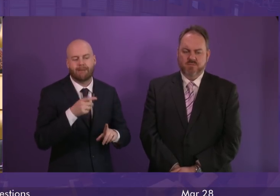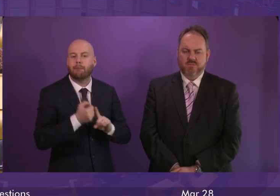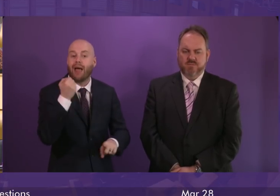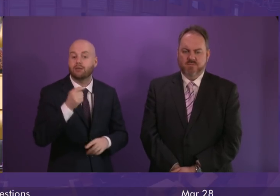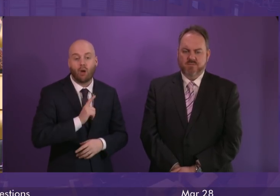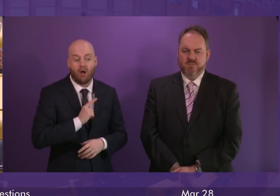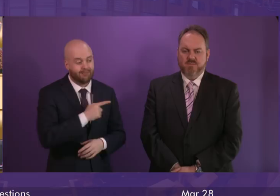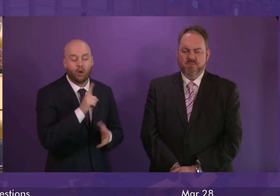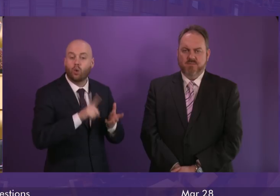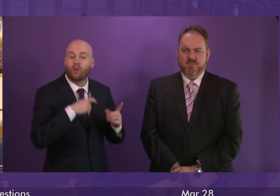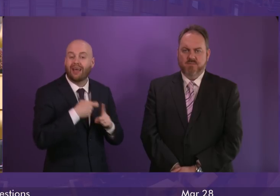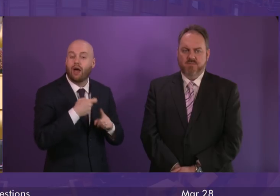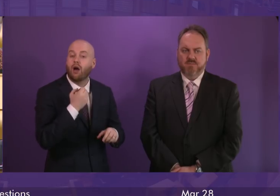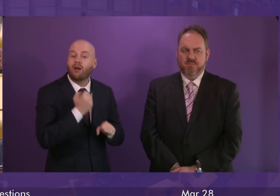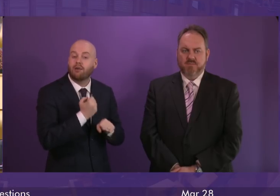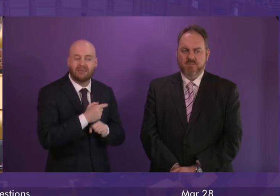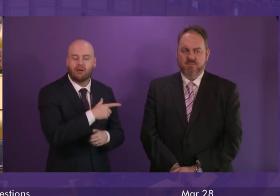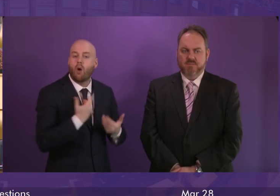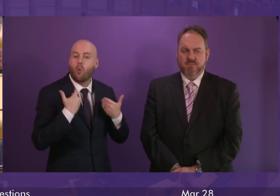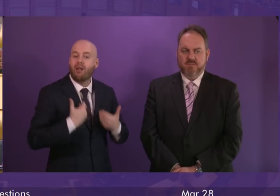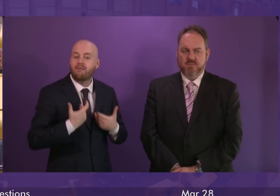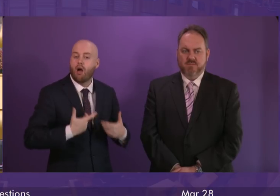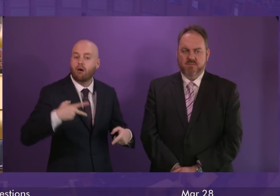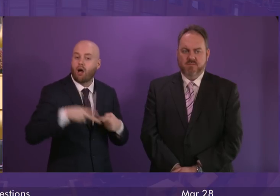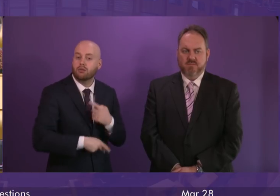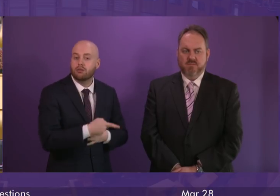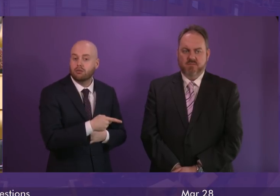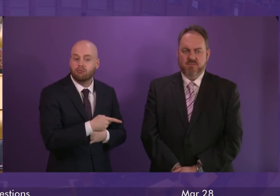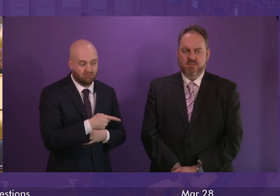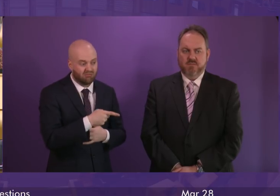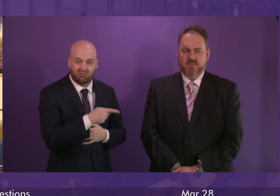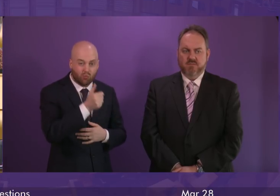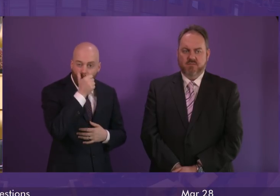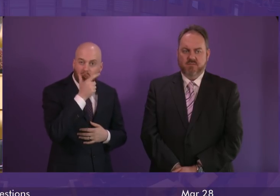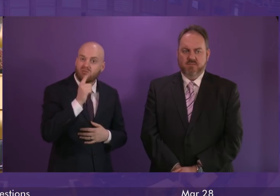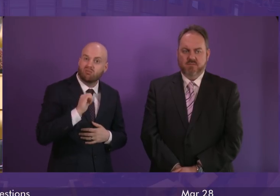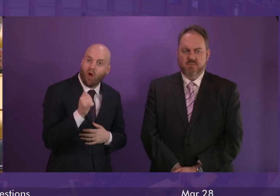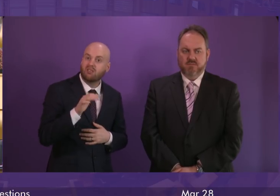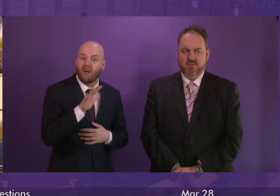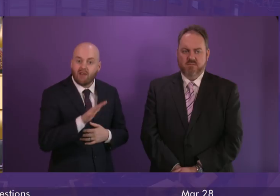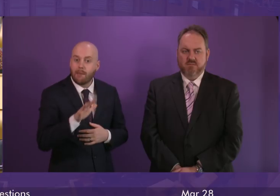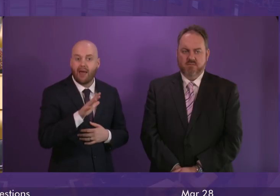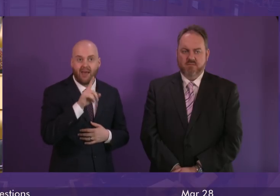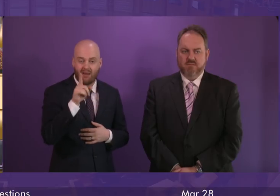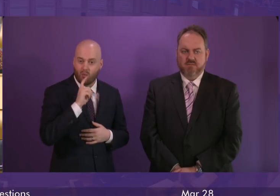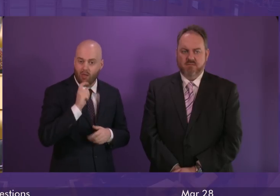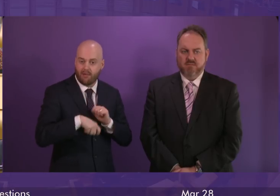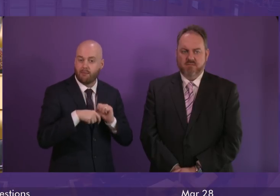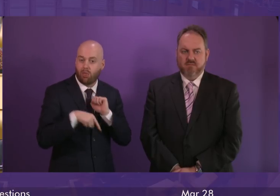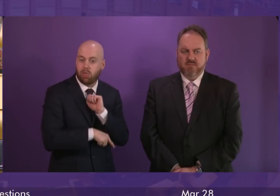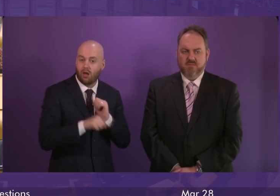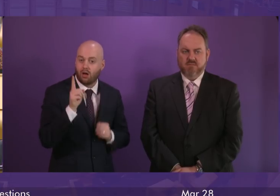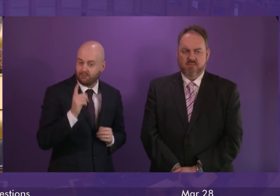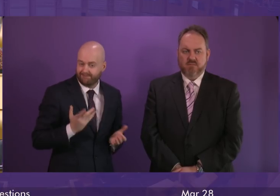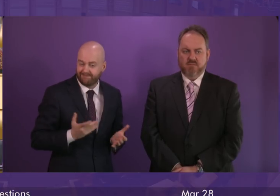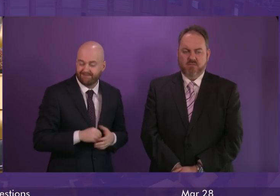cuts. They've taken the avoidable and conscious decisions to drive families in Scotland and across the UK into poverty. We have a